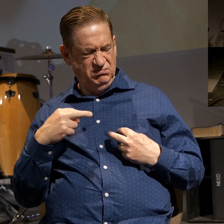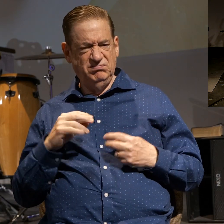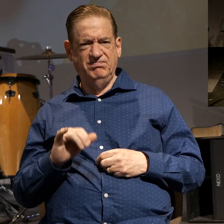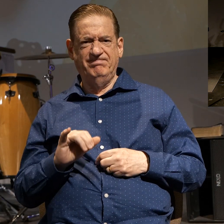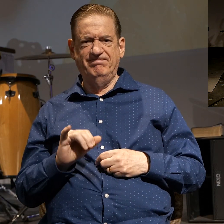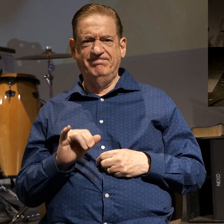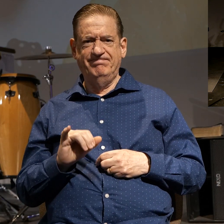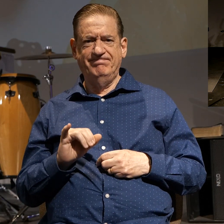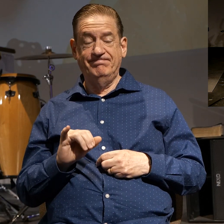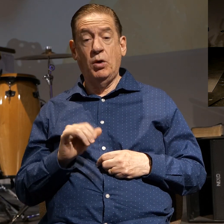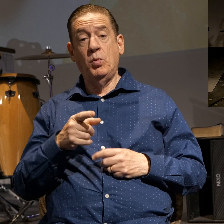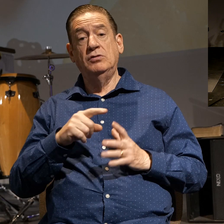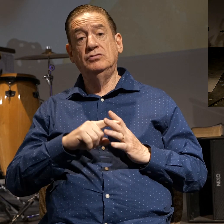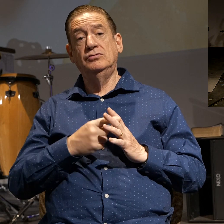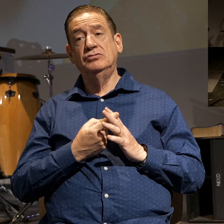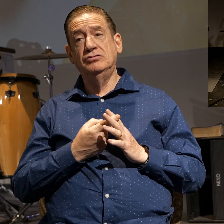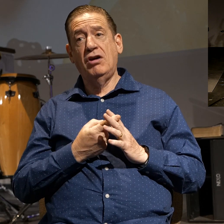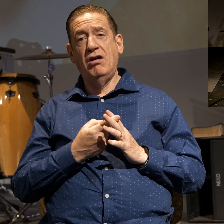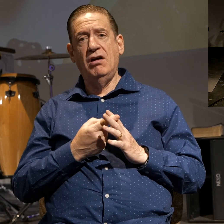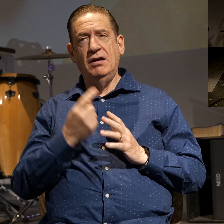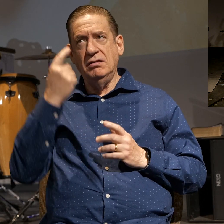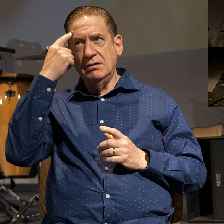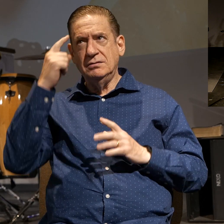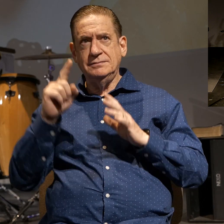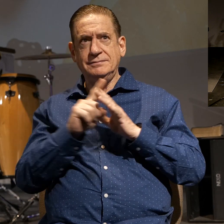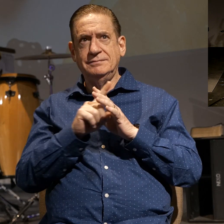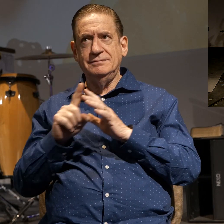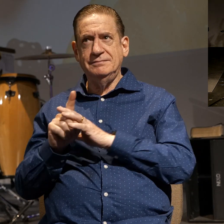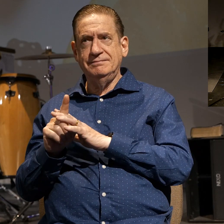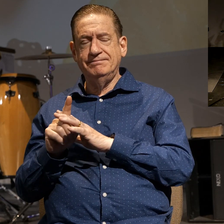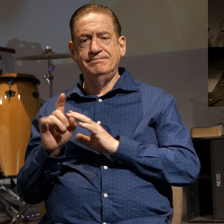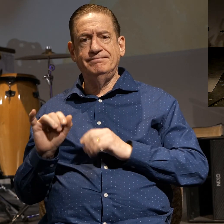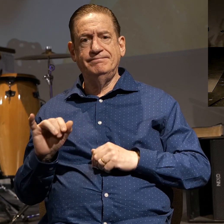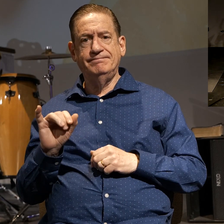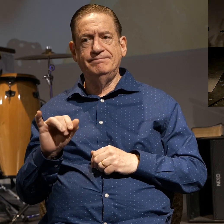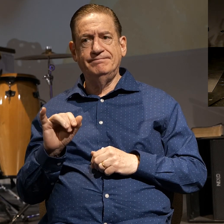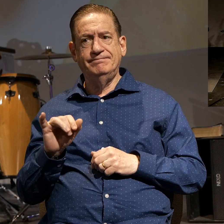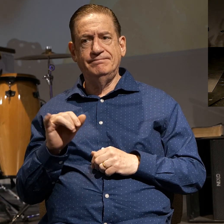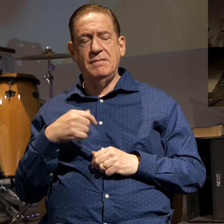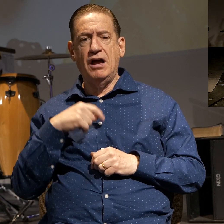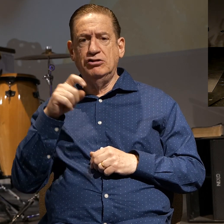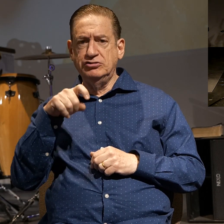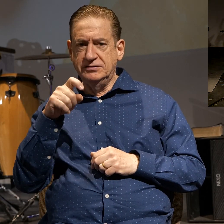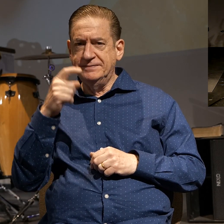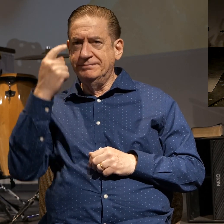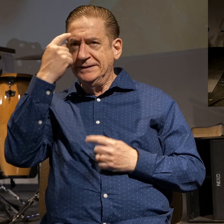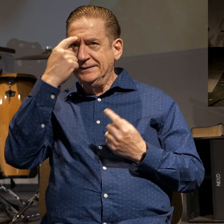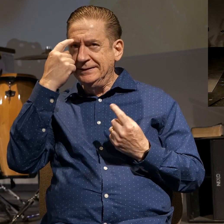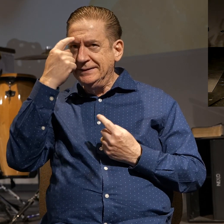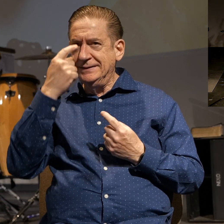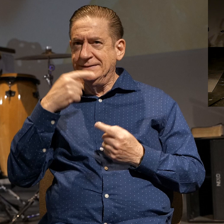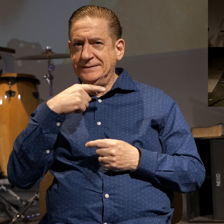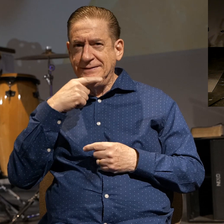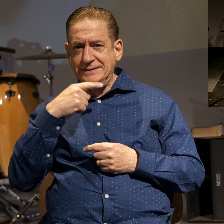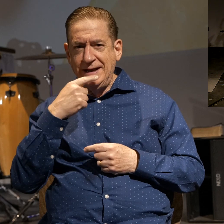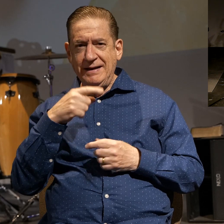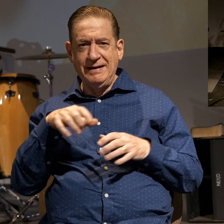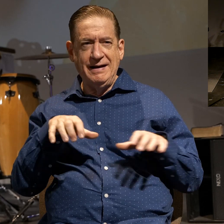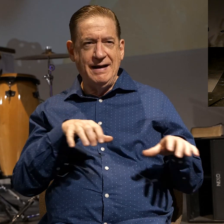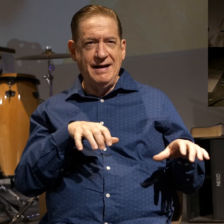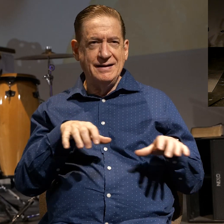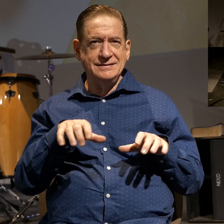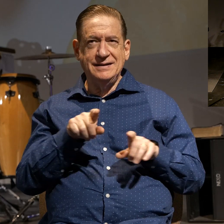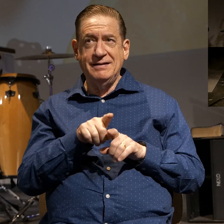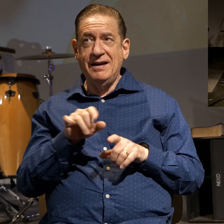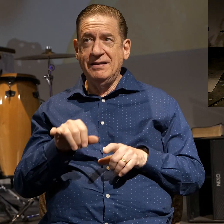So when you begin to have those kind of thoughts in comparison, you're saying, I shouldn't have been thinking, saying, acting like